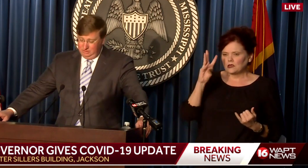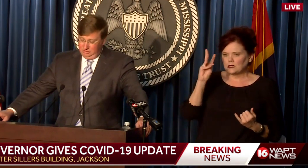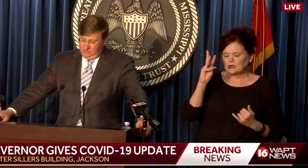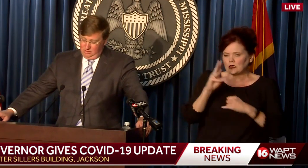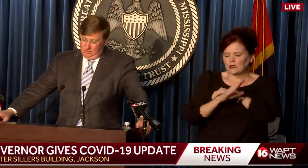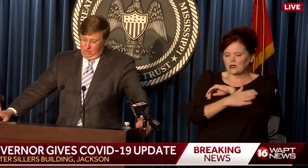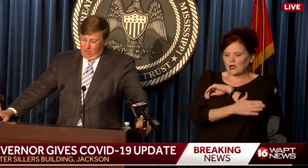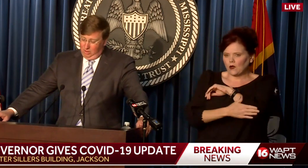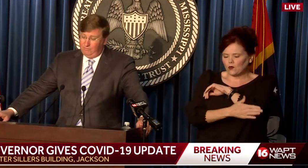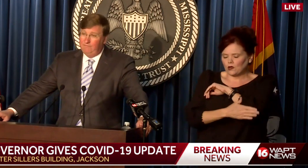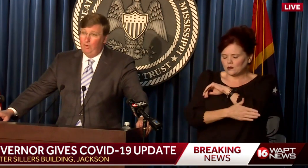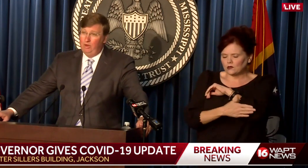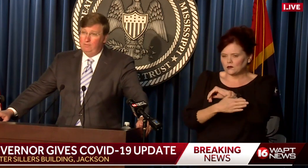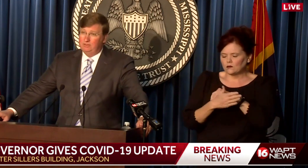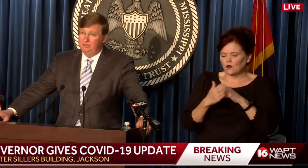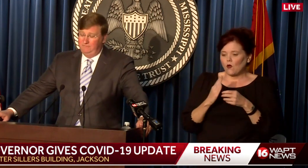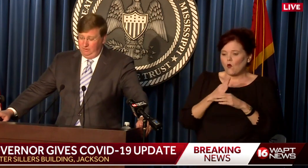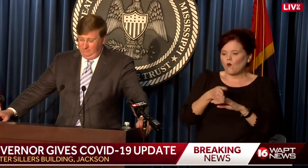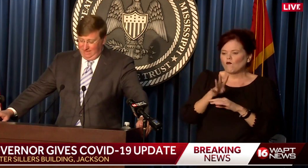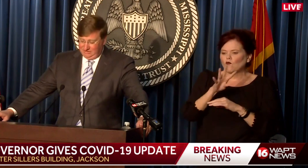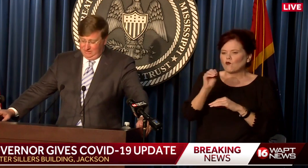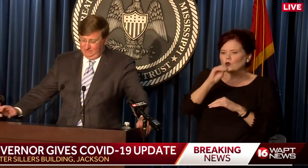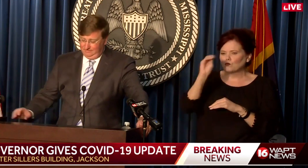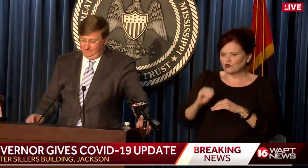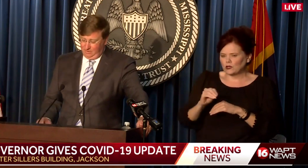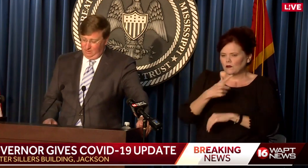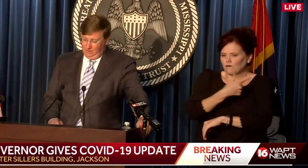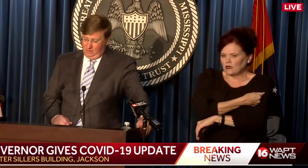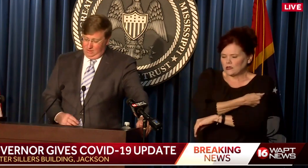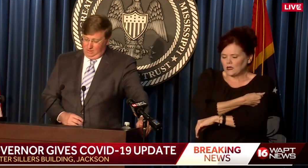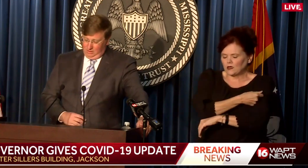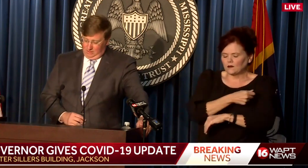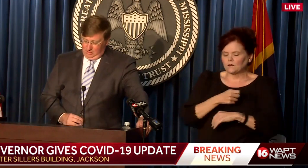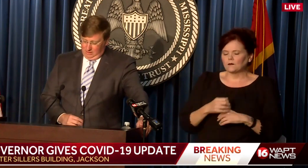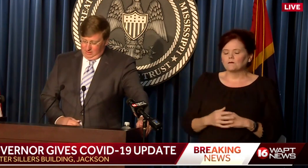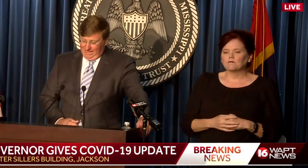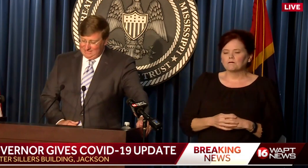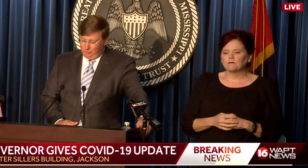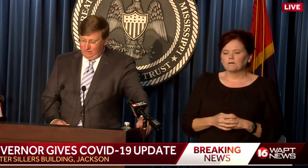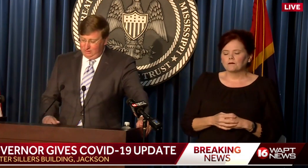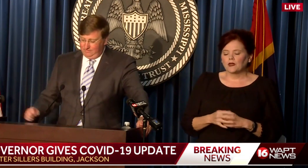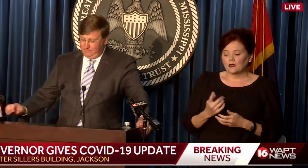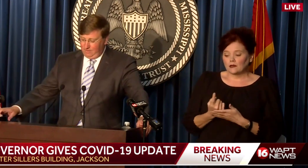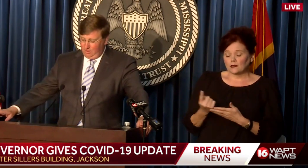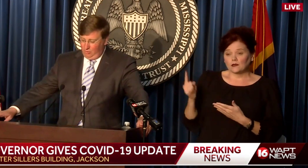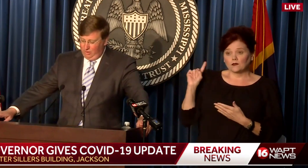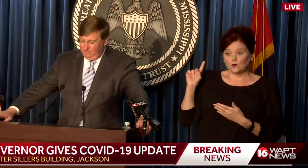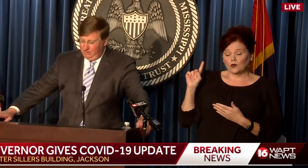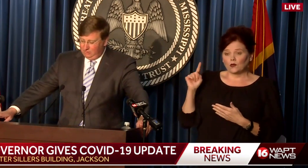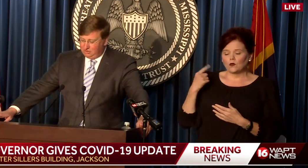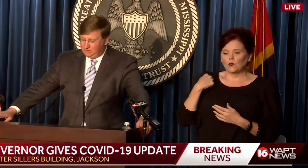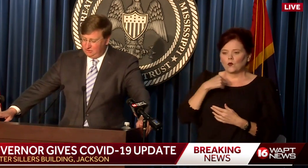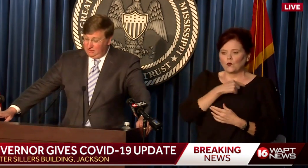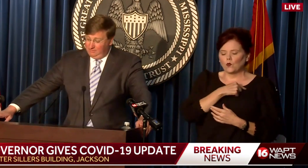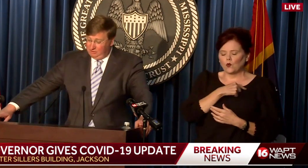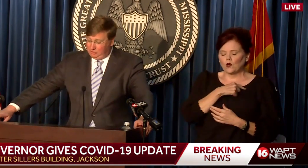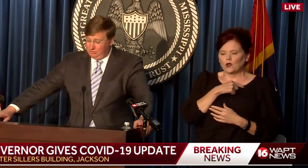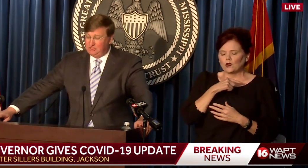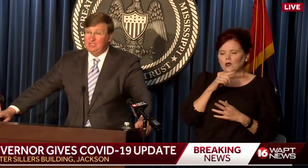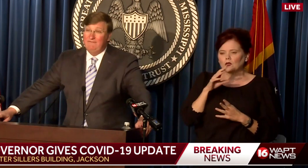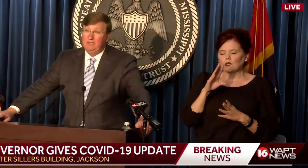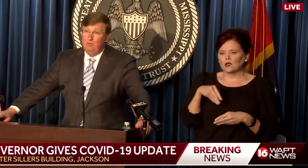counties are over 40% fully vaccinated. Last week, we administered